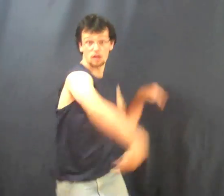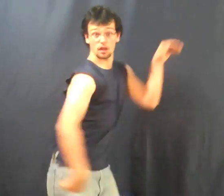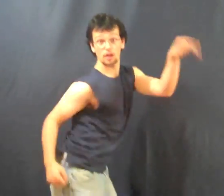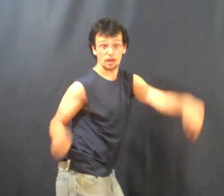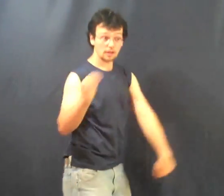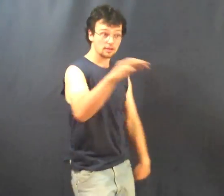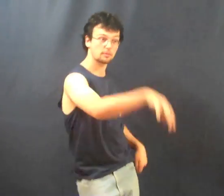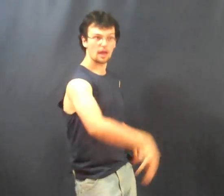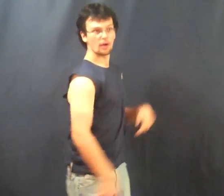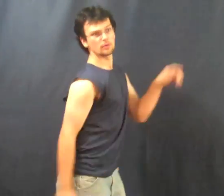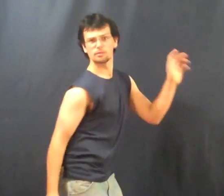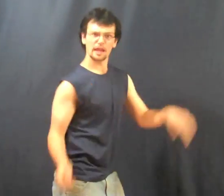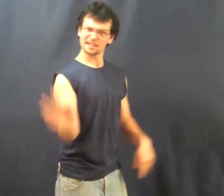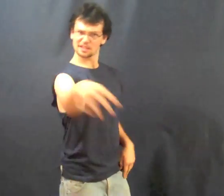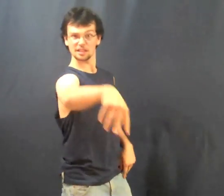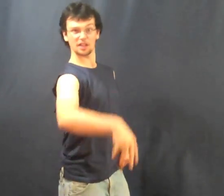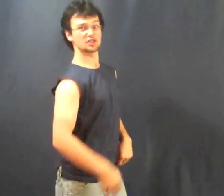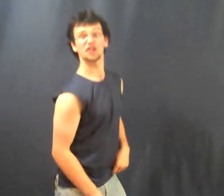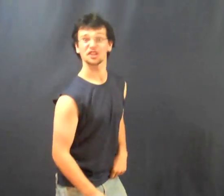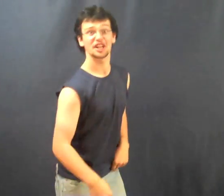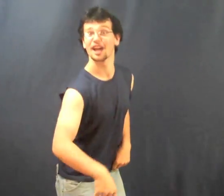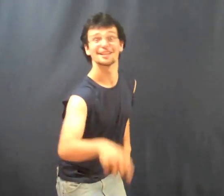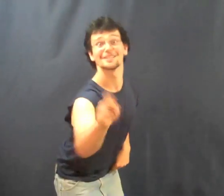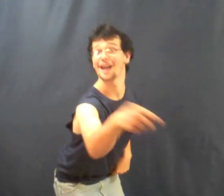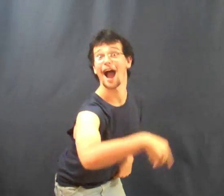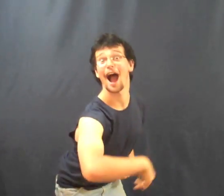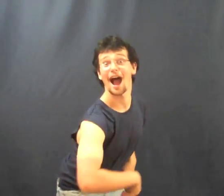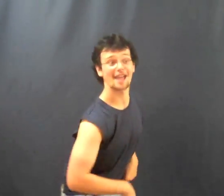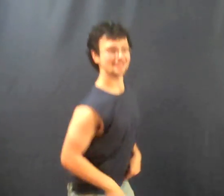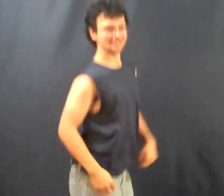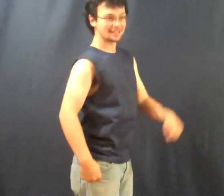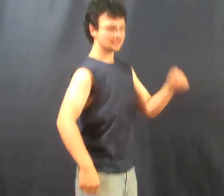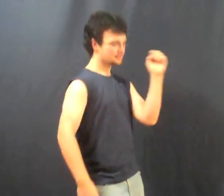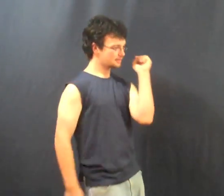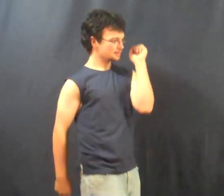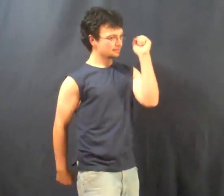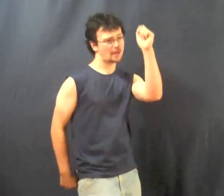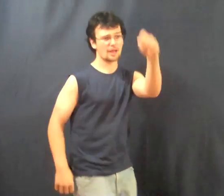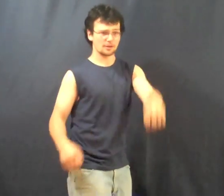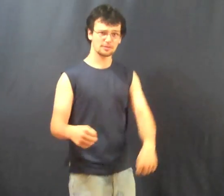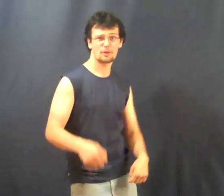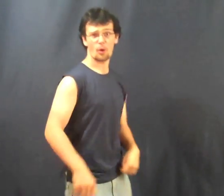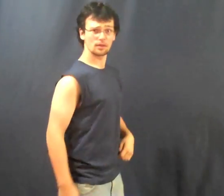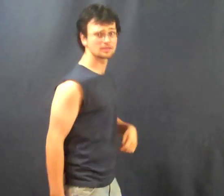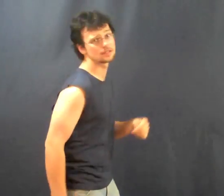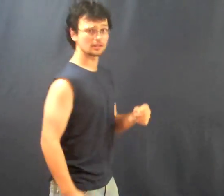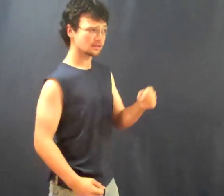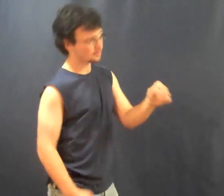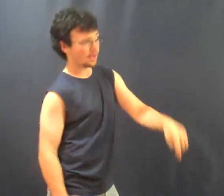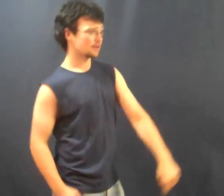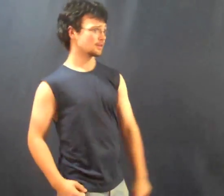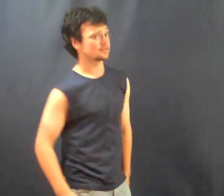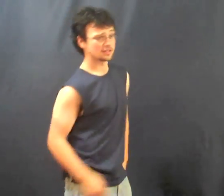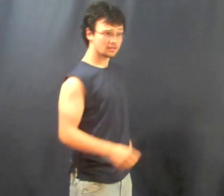Like, no, bitch. You're gonna die. It's freezing cold in the water.